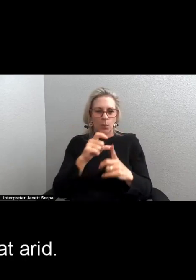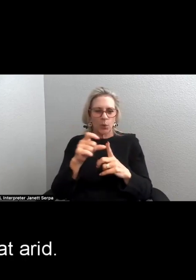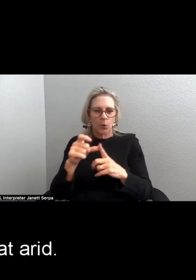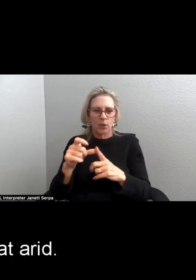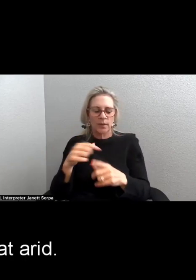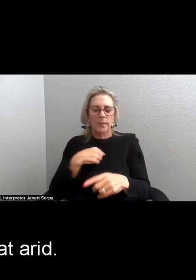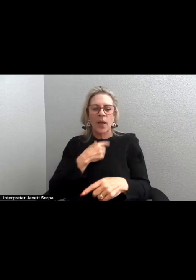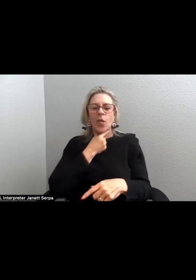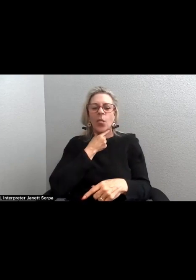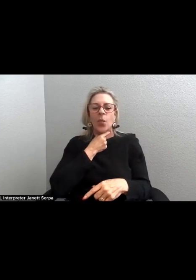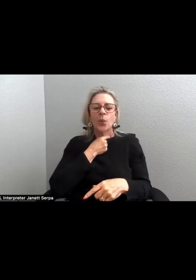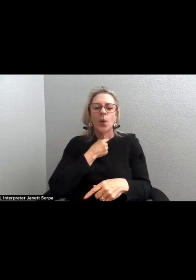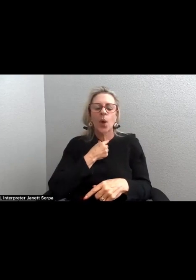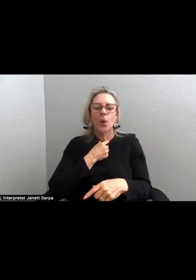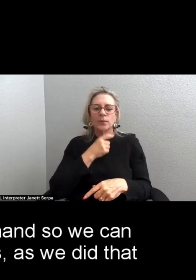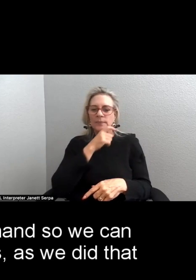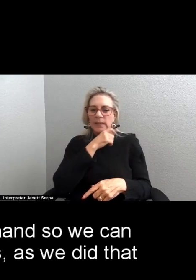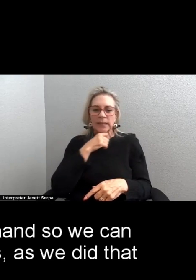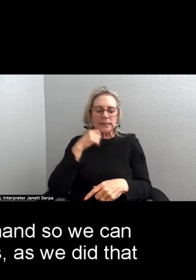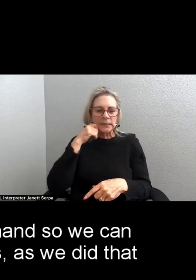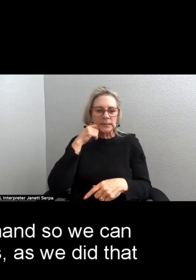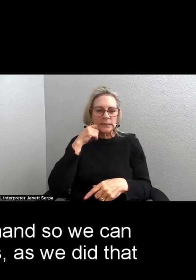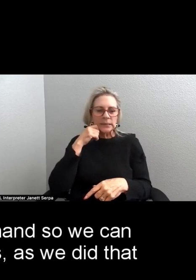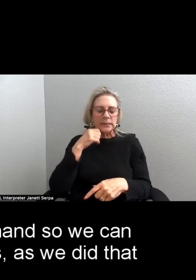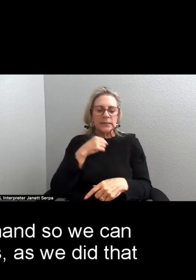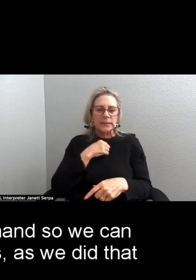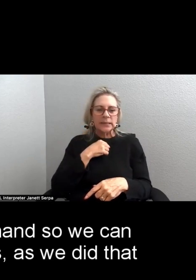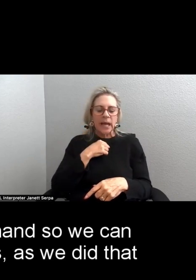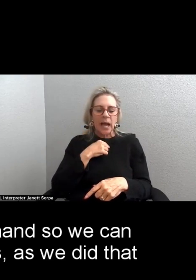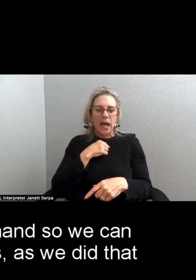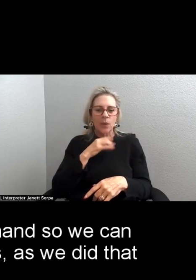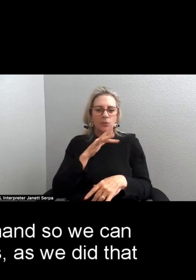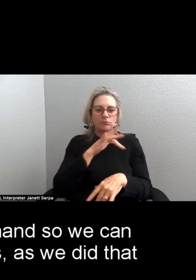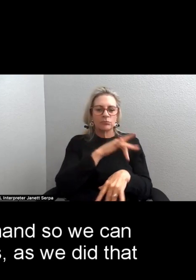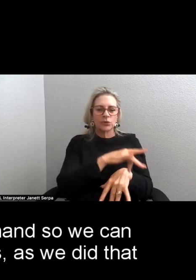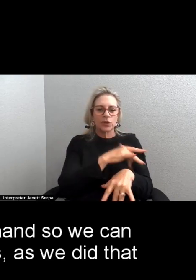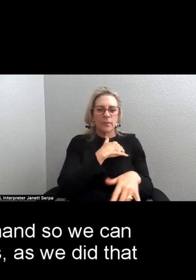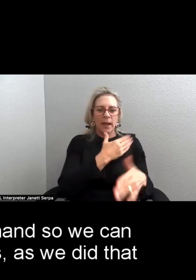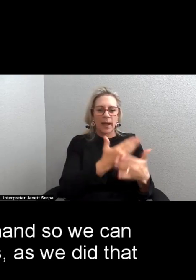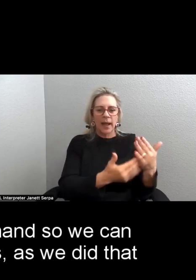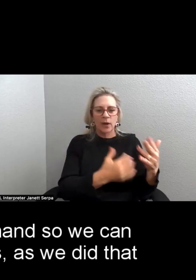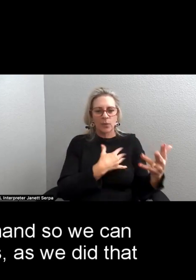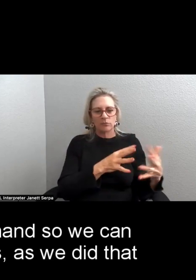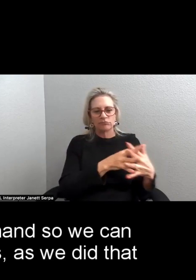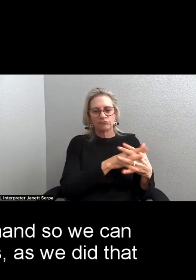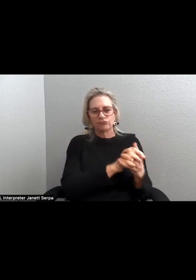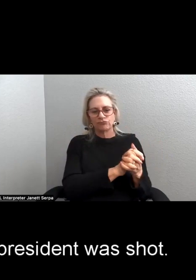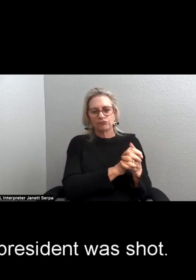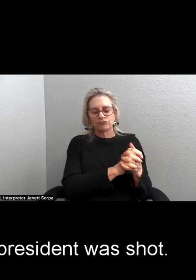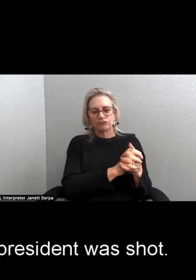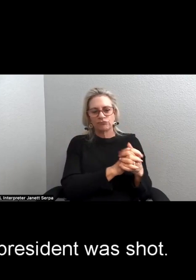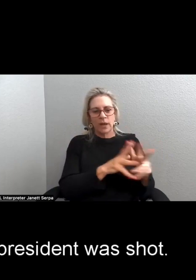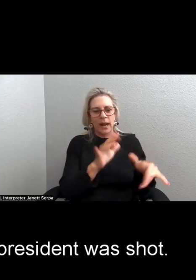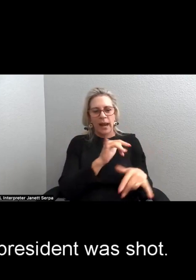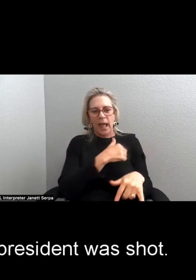throat arid. I reach for your hands so we can intertwine fingers as we did that afternoon when the president